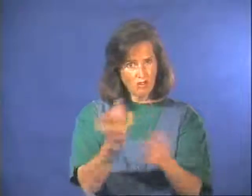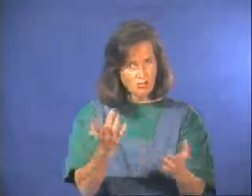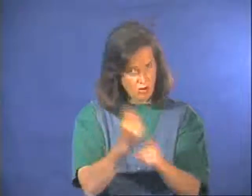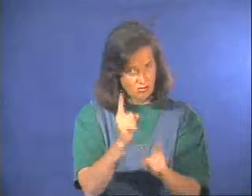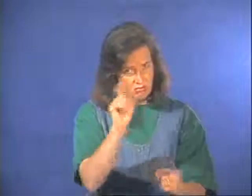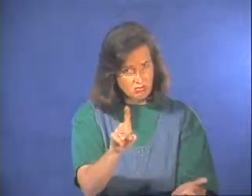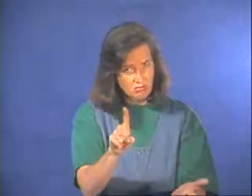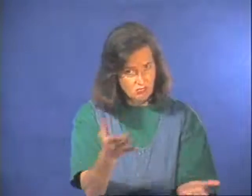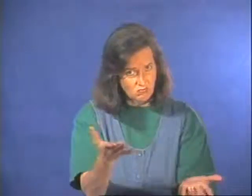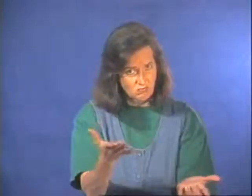That's right, isn't it?